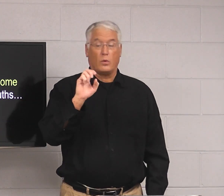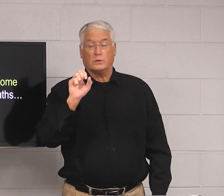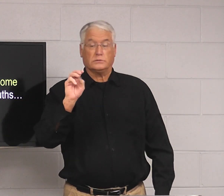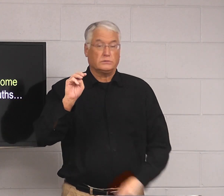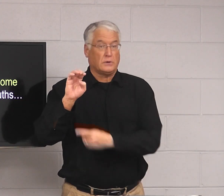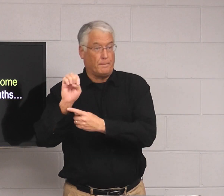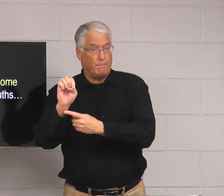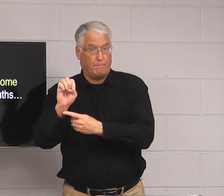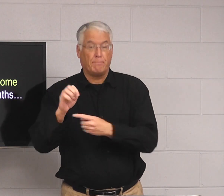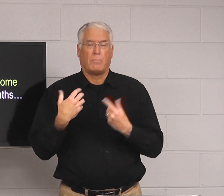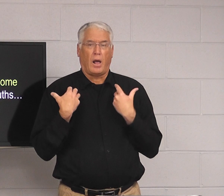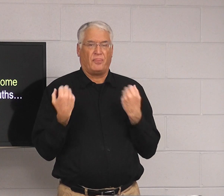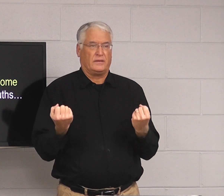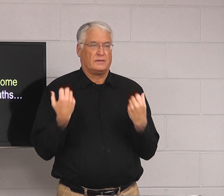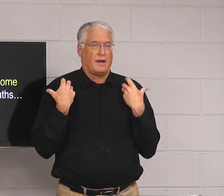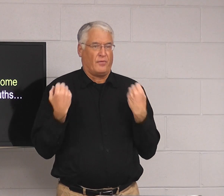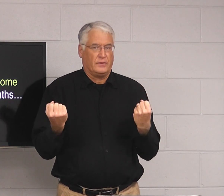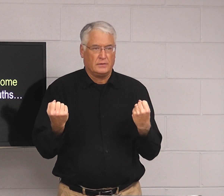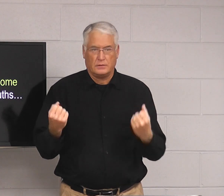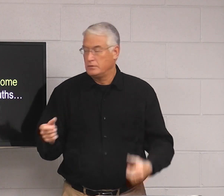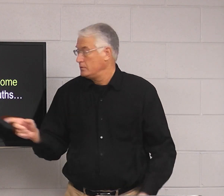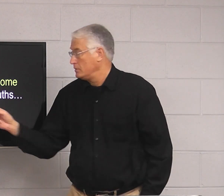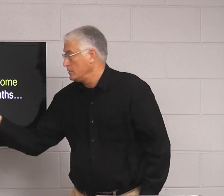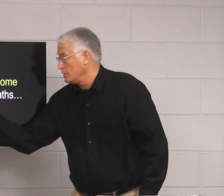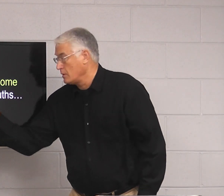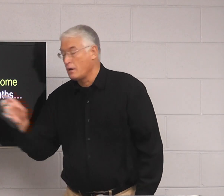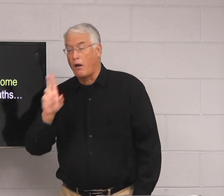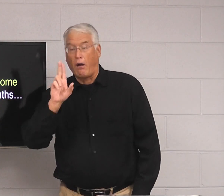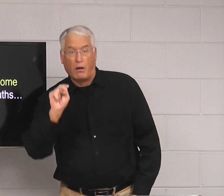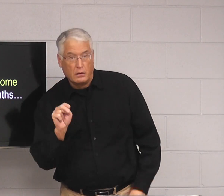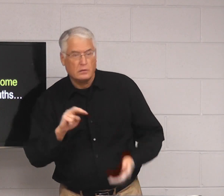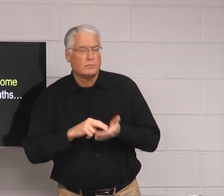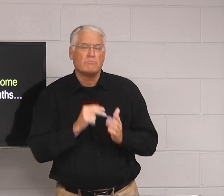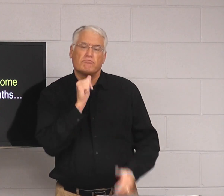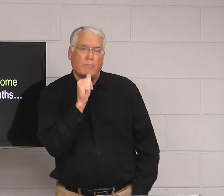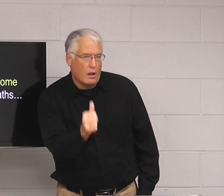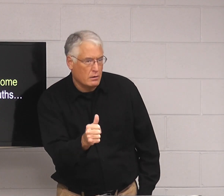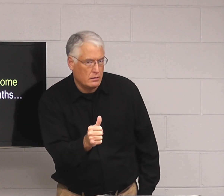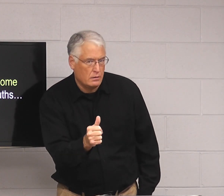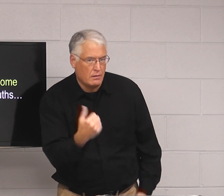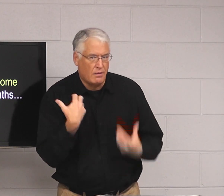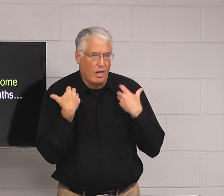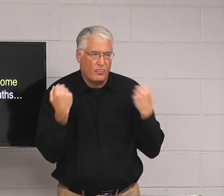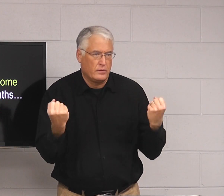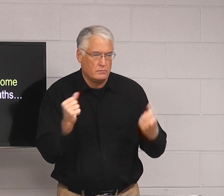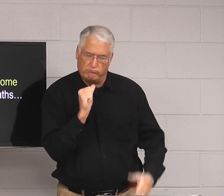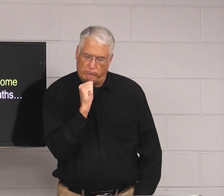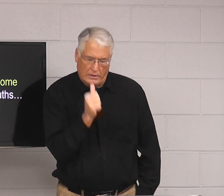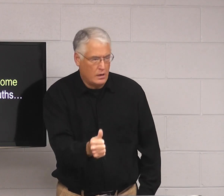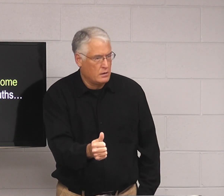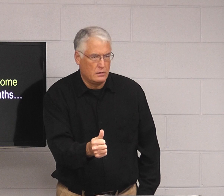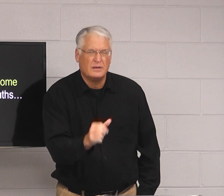The word wholesome is healthy. Un, means not, not healthy.